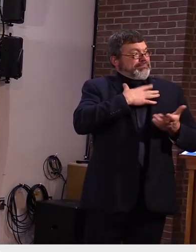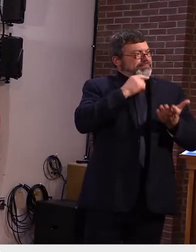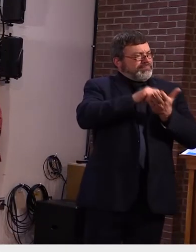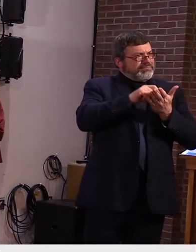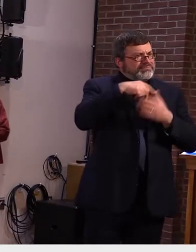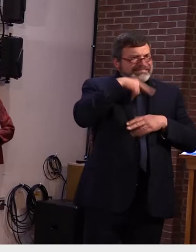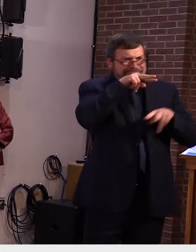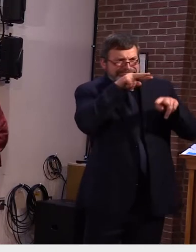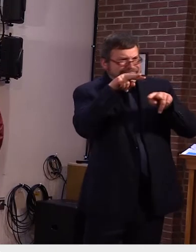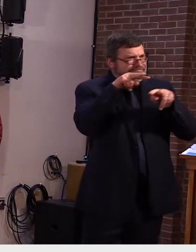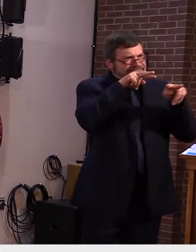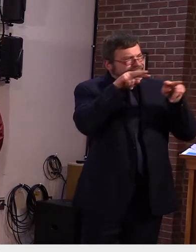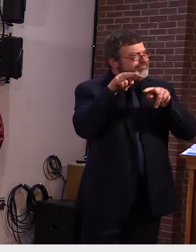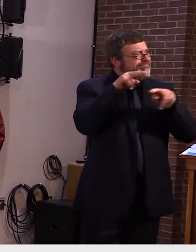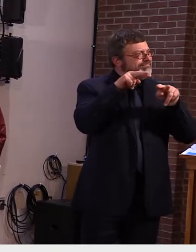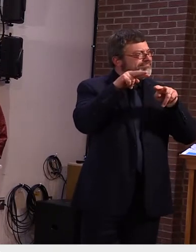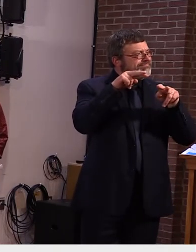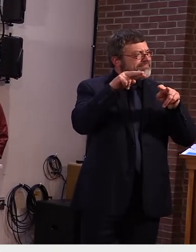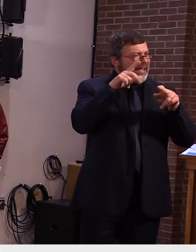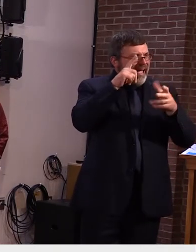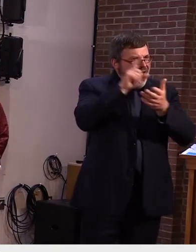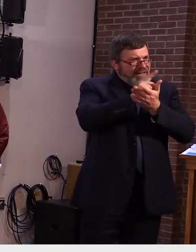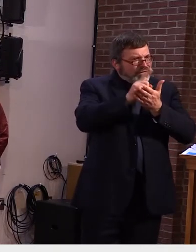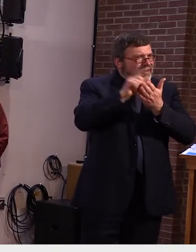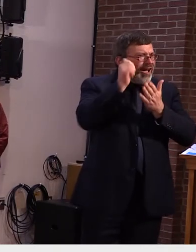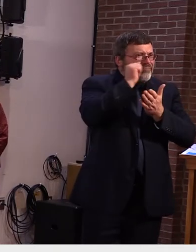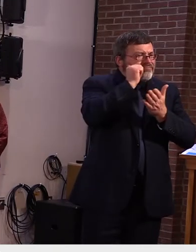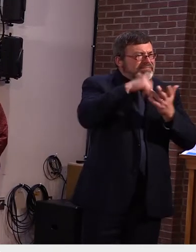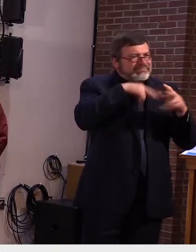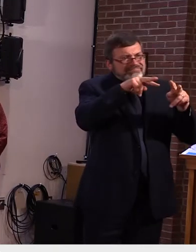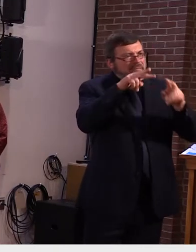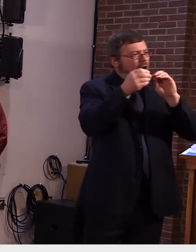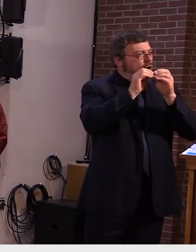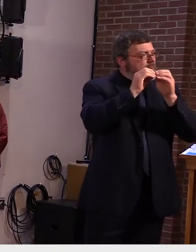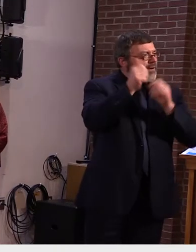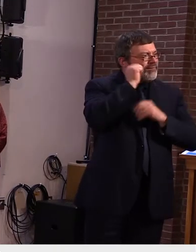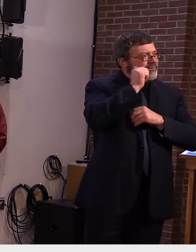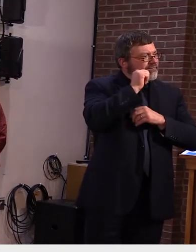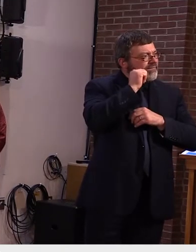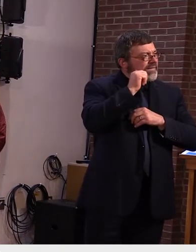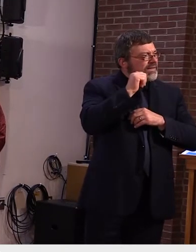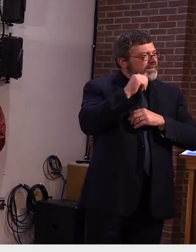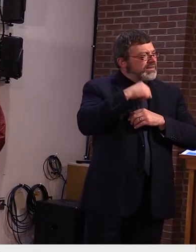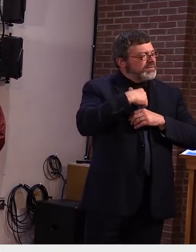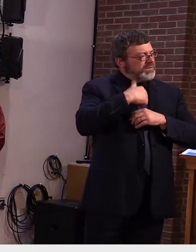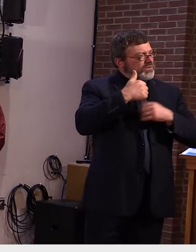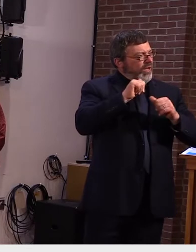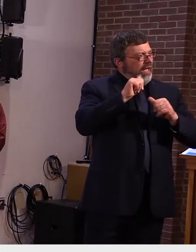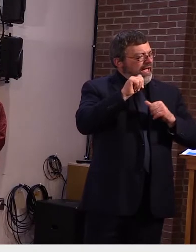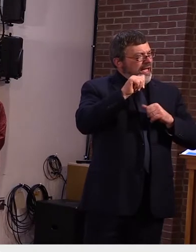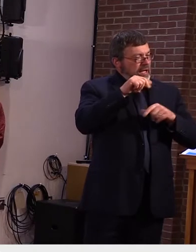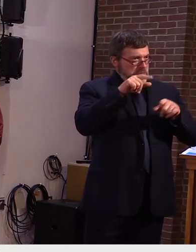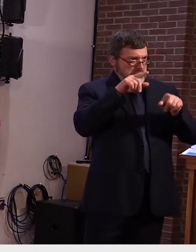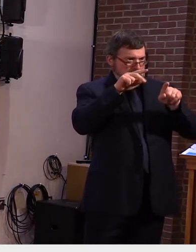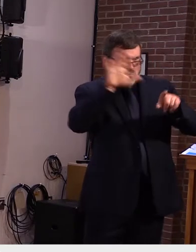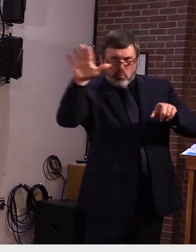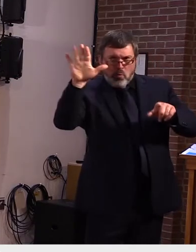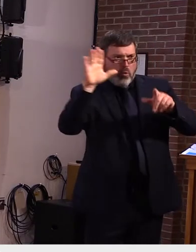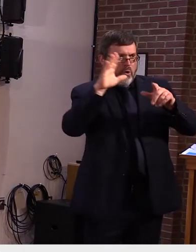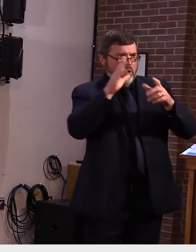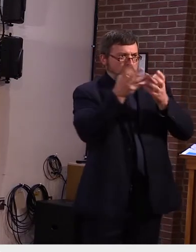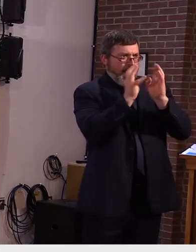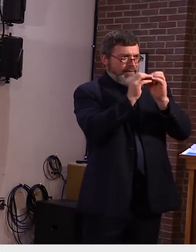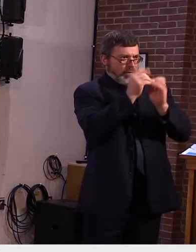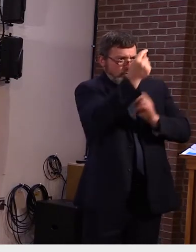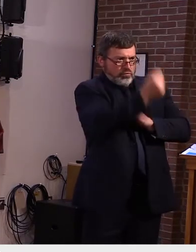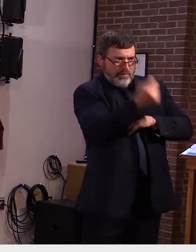or arguing in my twitter feed on tuesday trying to figure out exactly what the total number of schools are